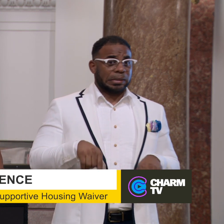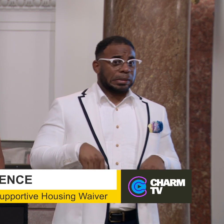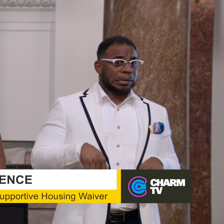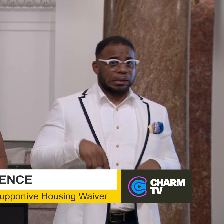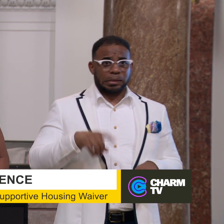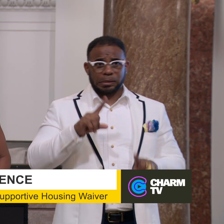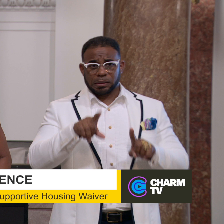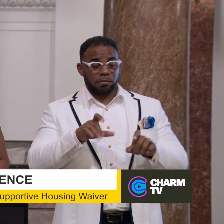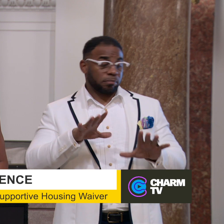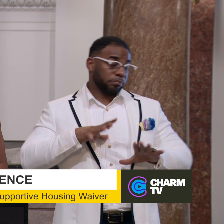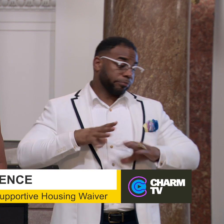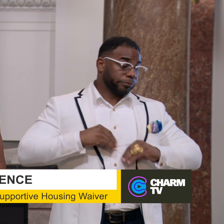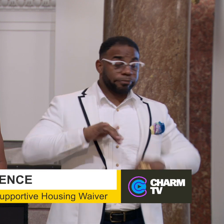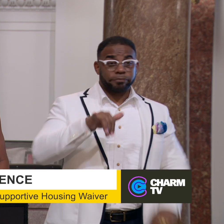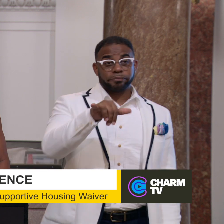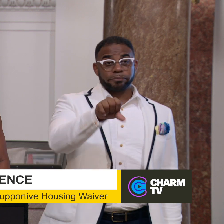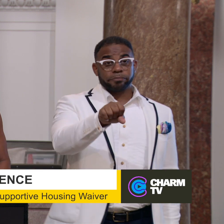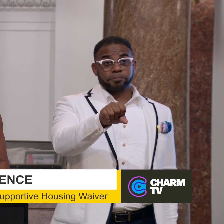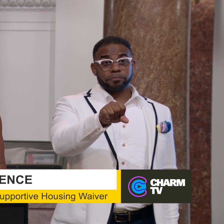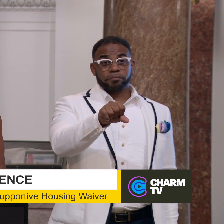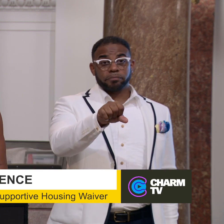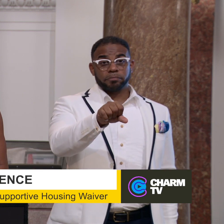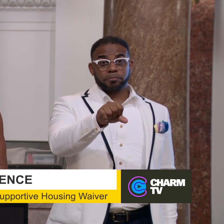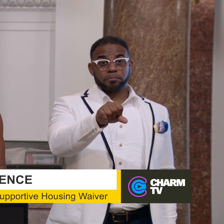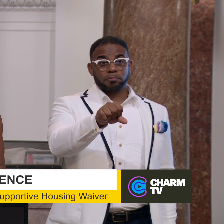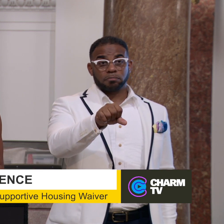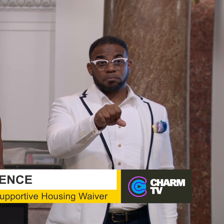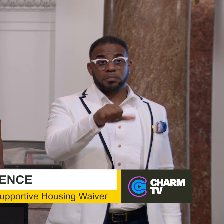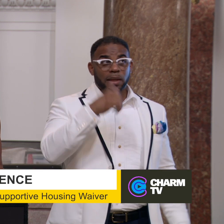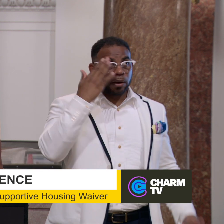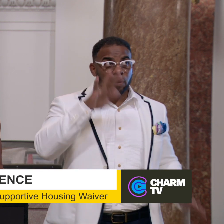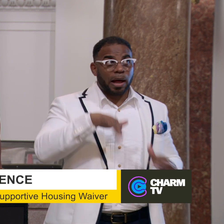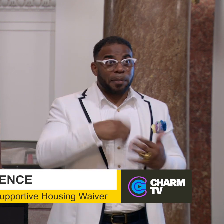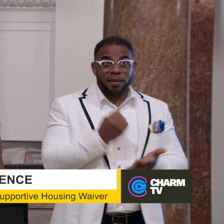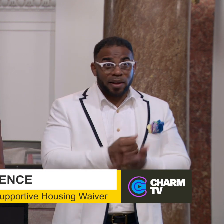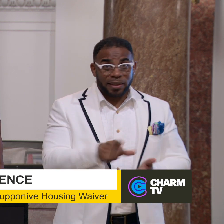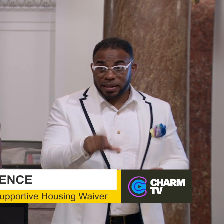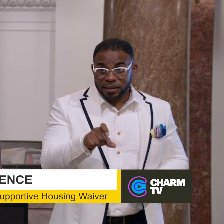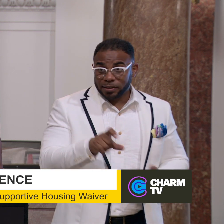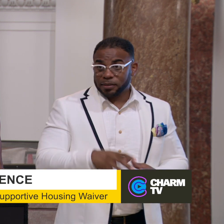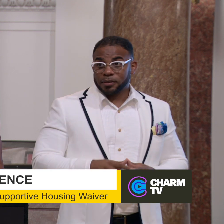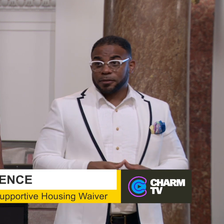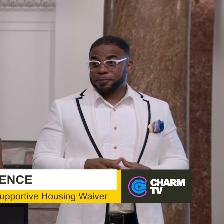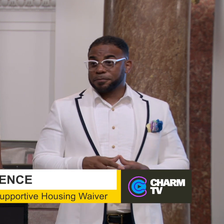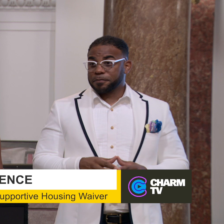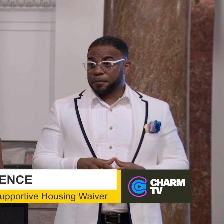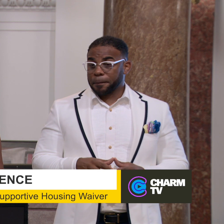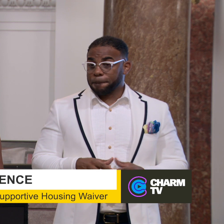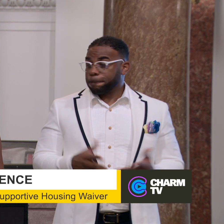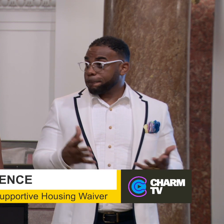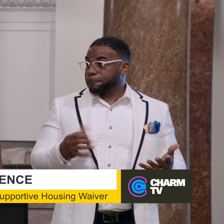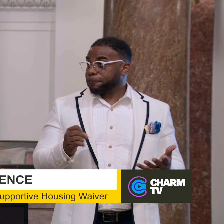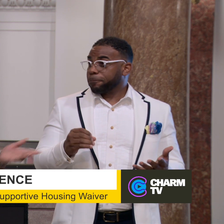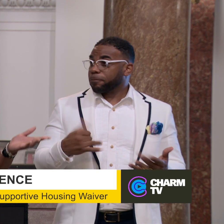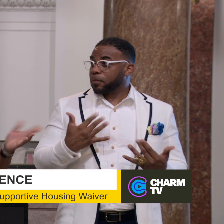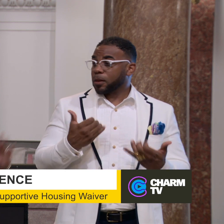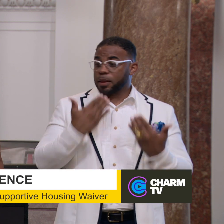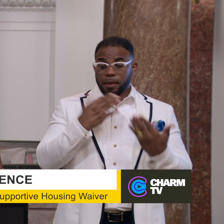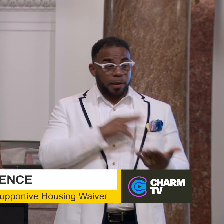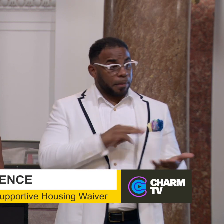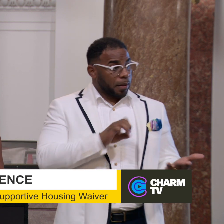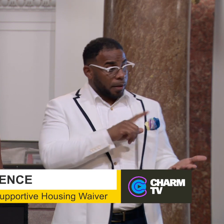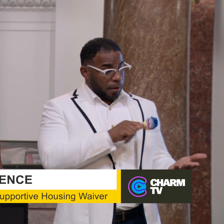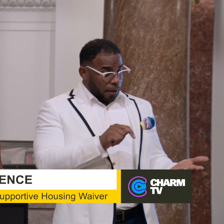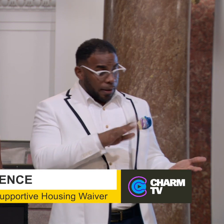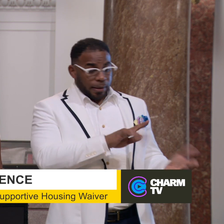question. I said yes. I didn't even know how many vouchers they needed. And so I want to thank Mayor